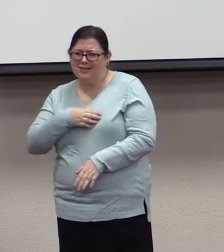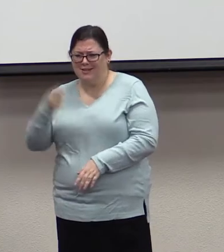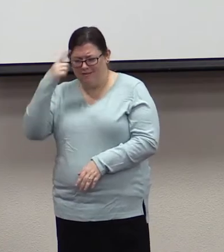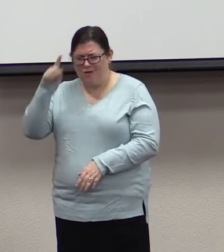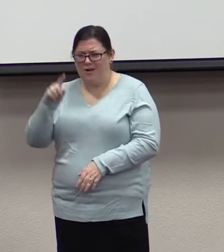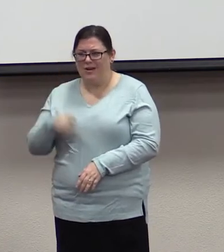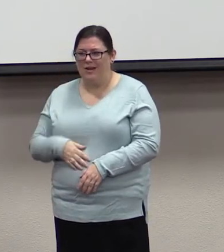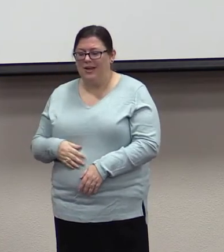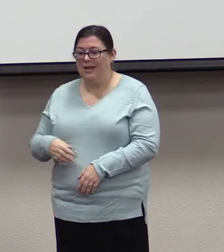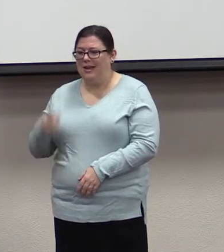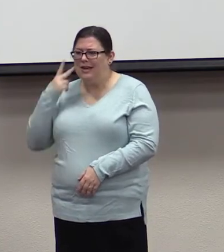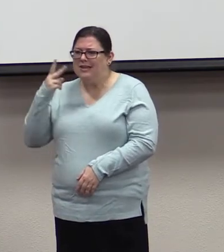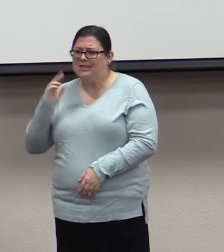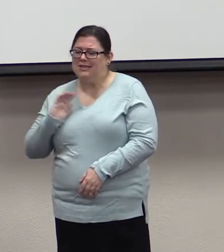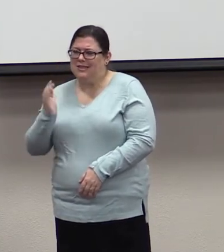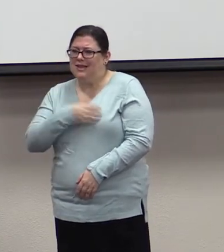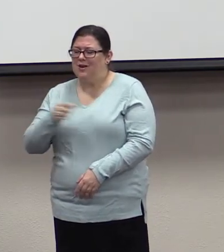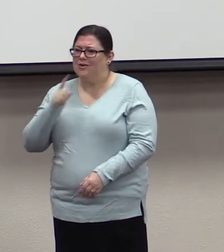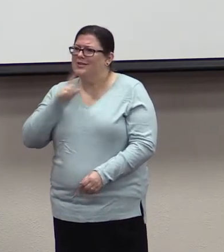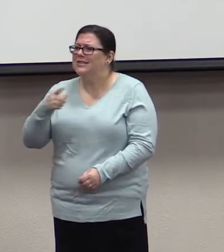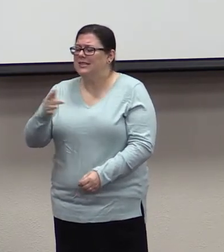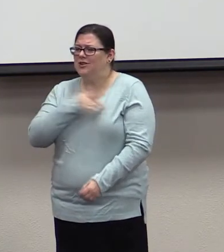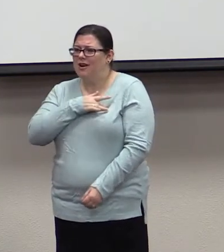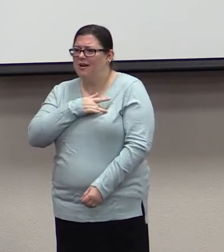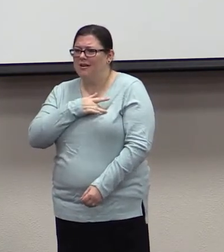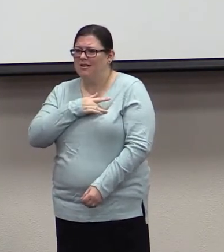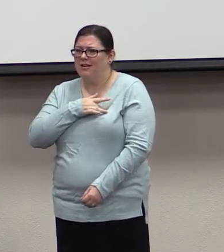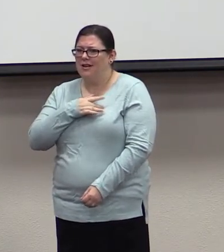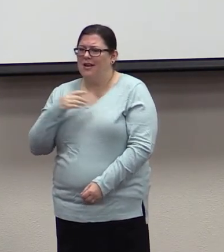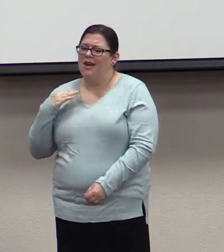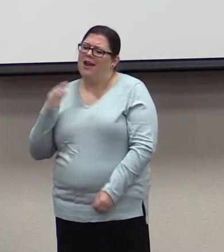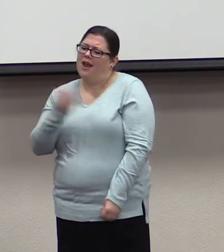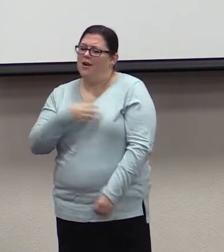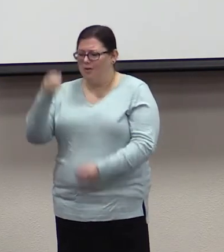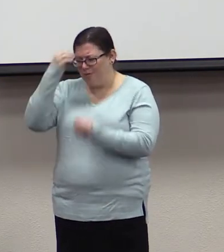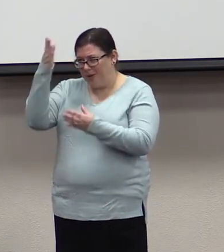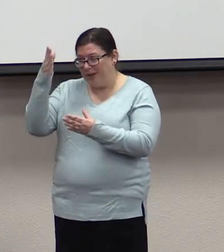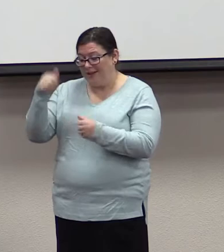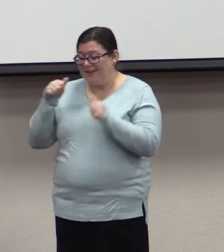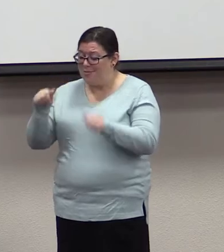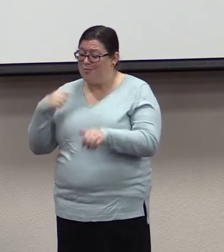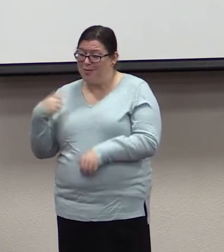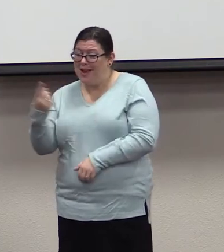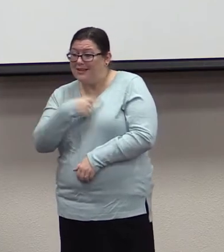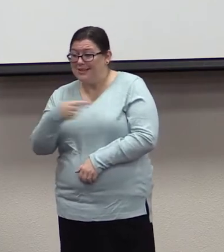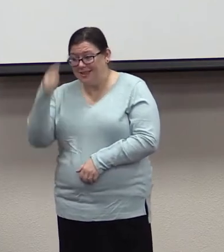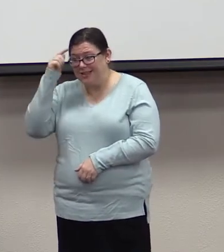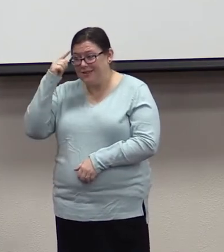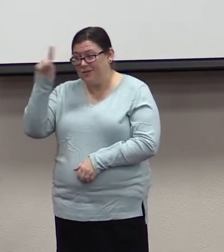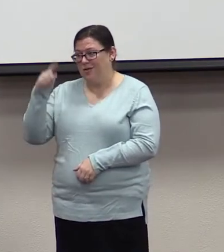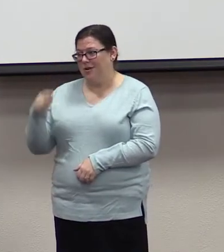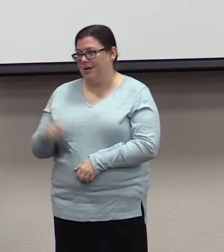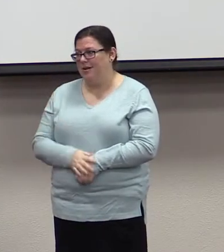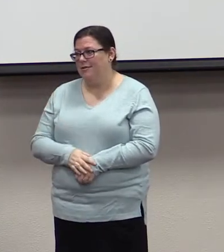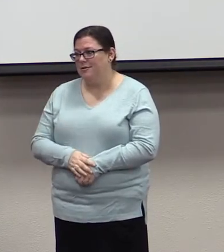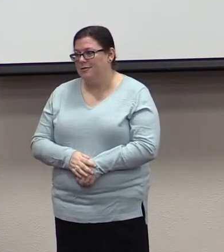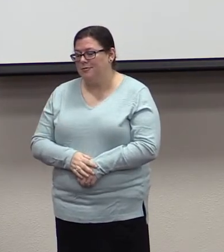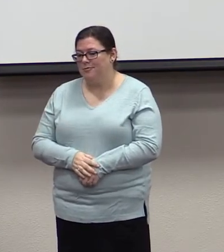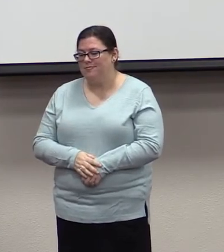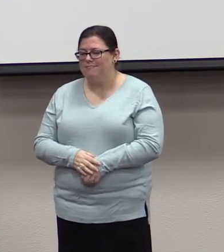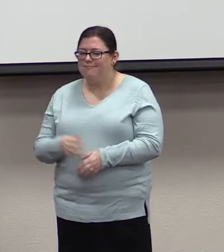obedience, and blesses us. Maybe not in this lifetime, but in the eternal lifetime to come.